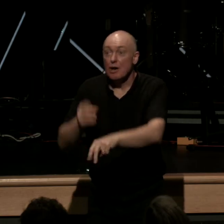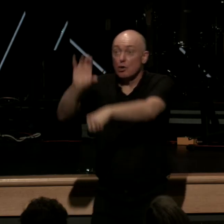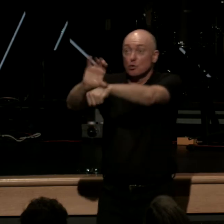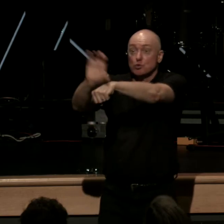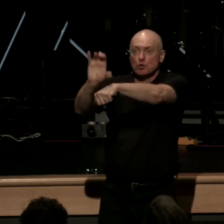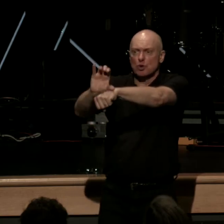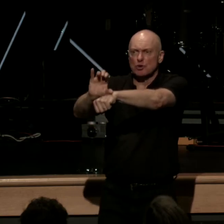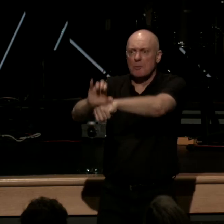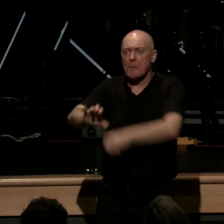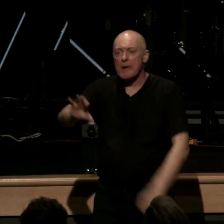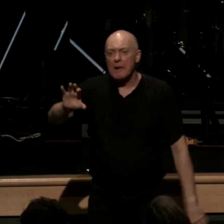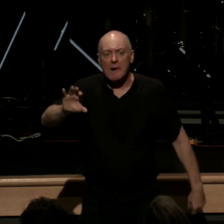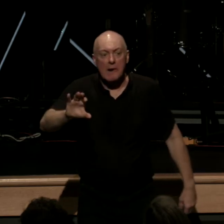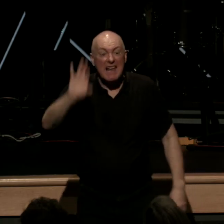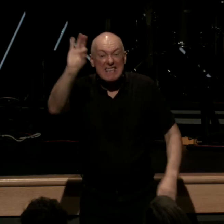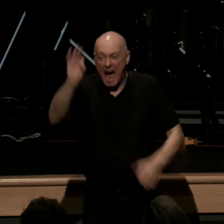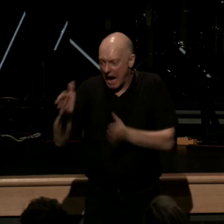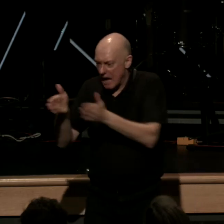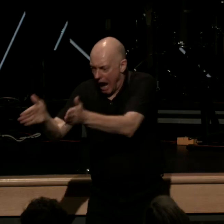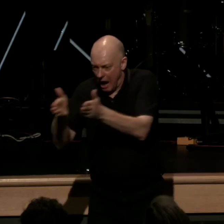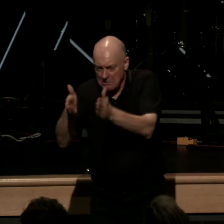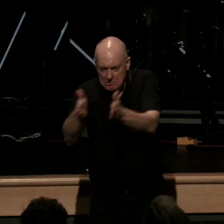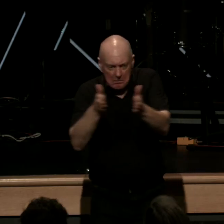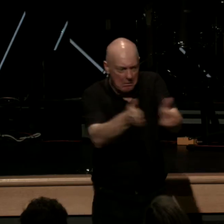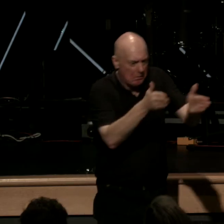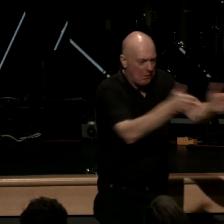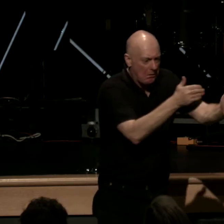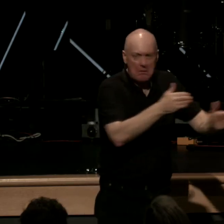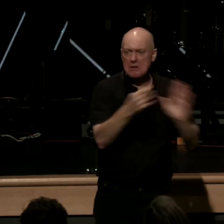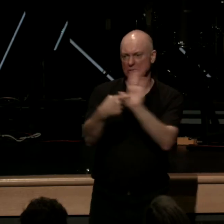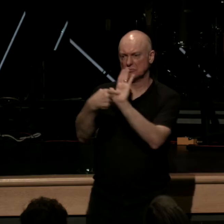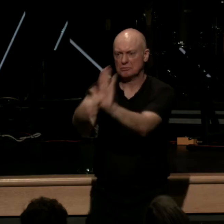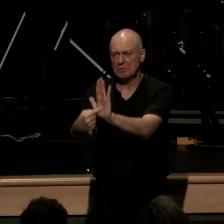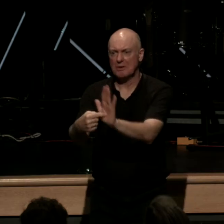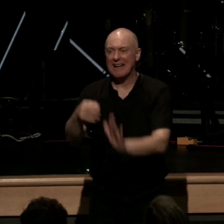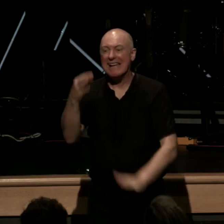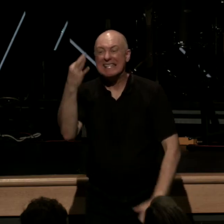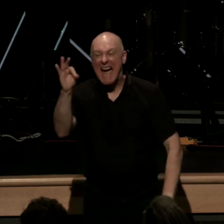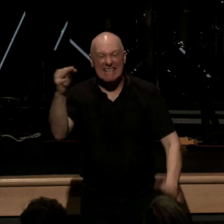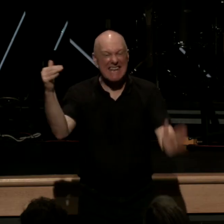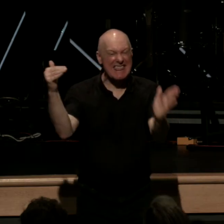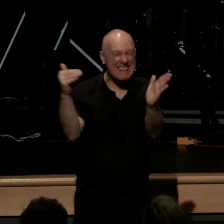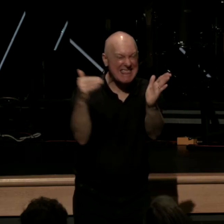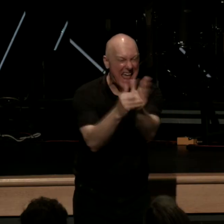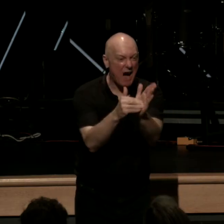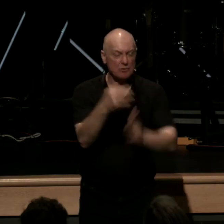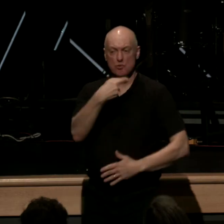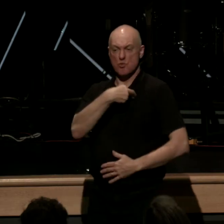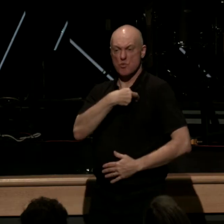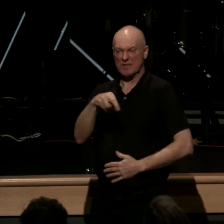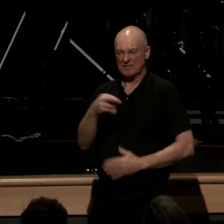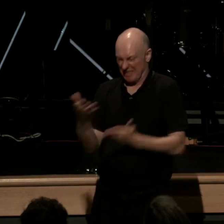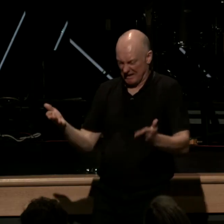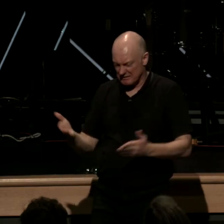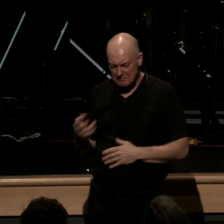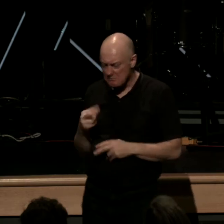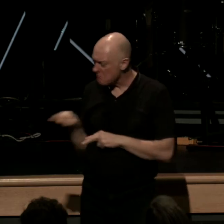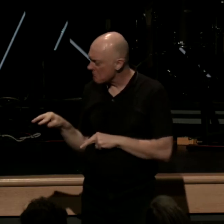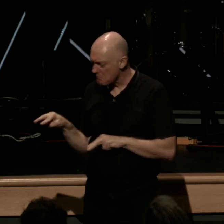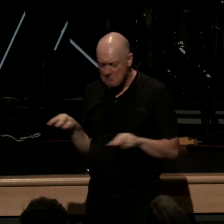nine aisles proudly displaying more than 19,000 relics okay so get this part of